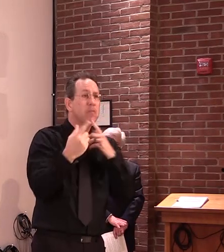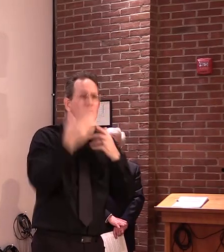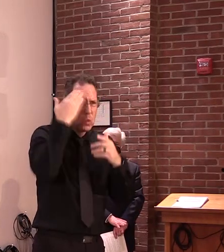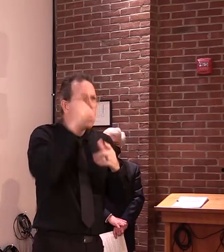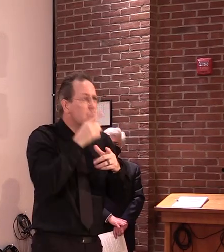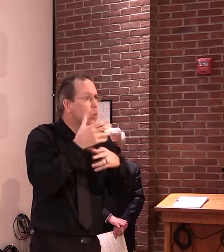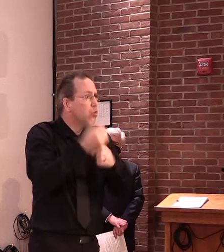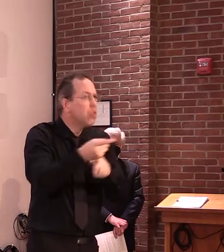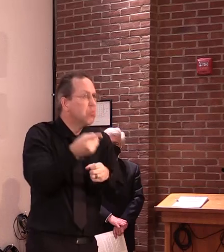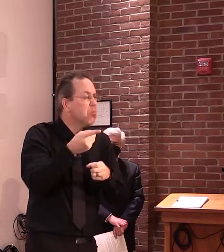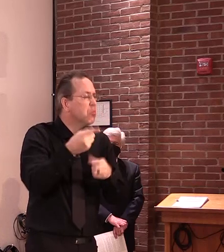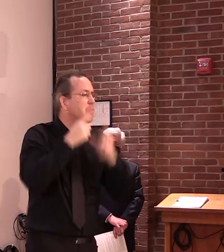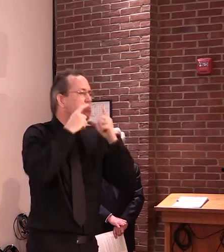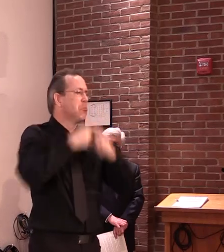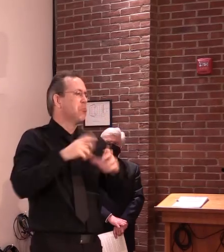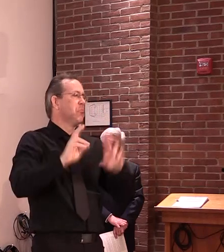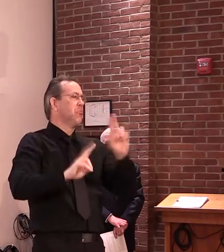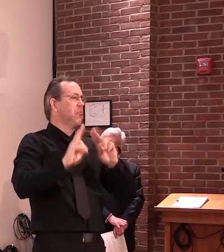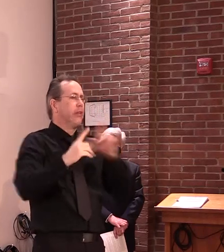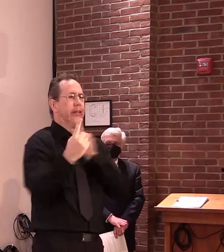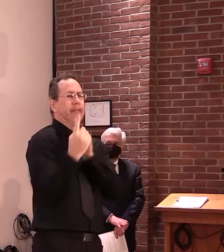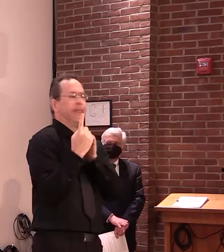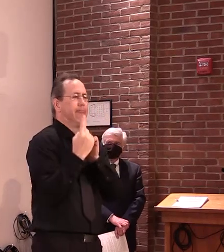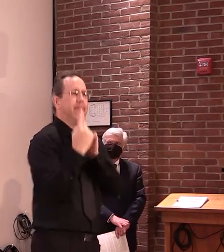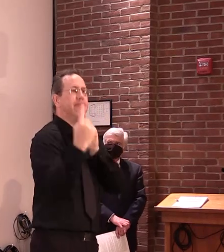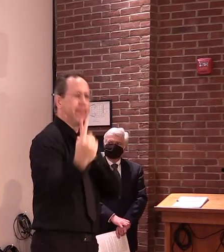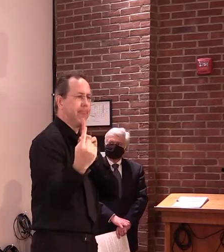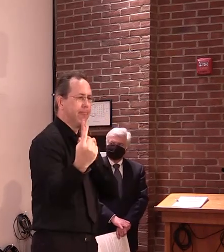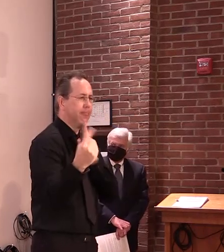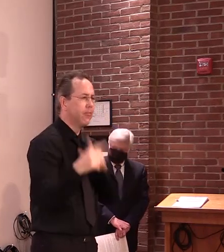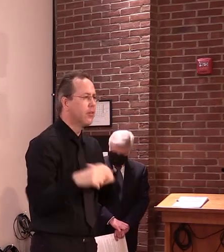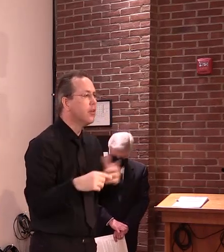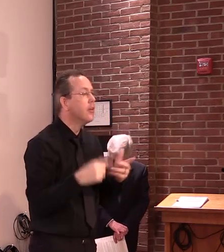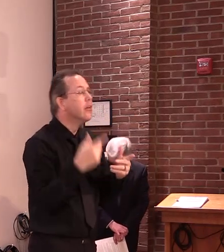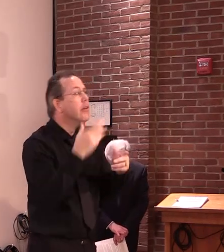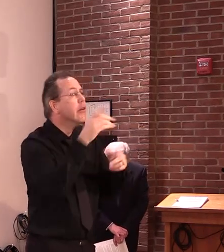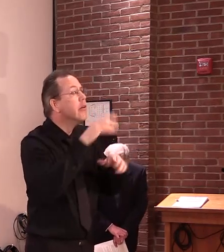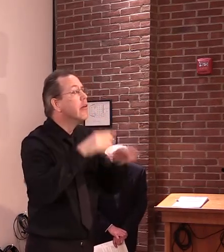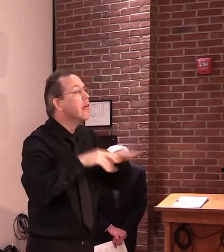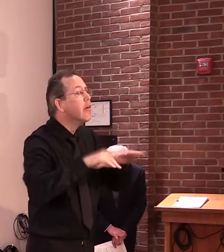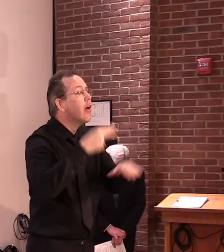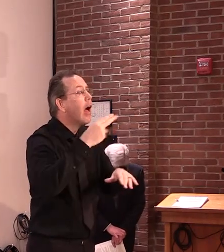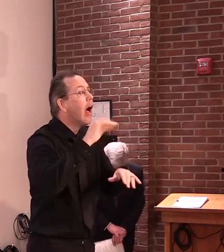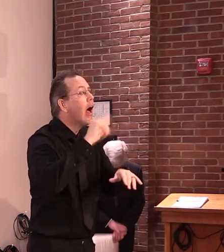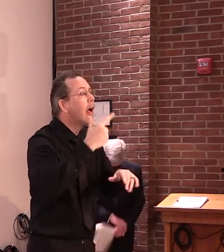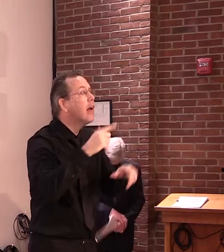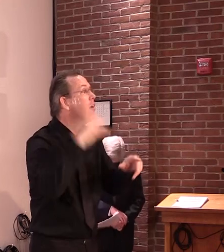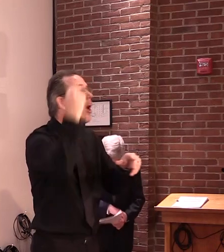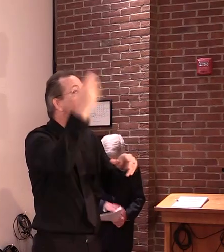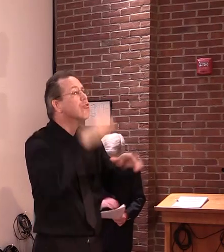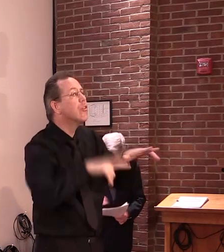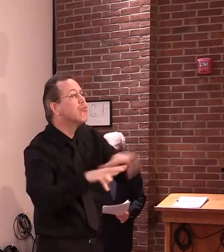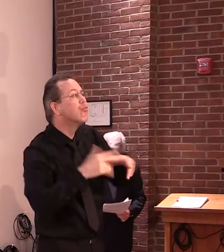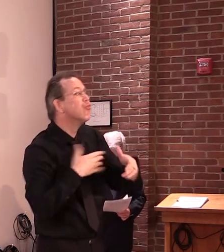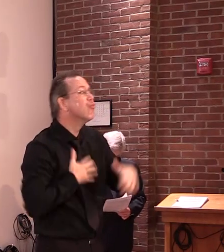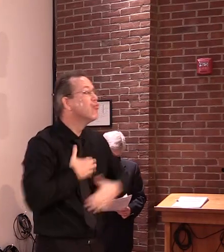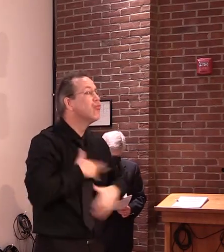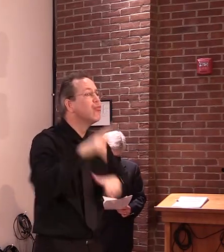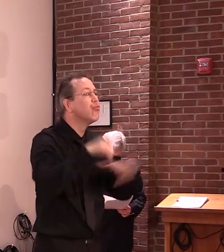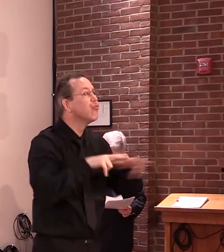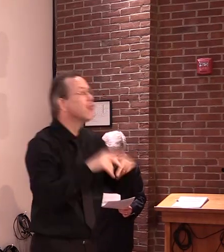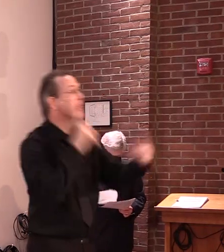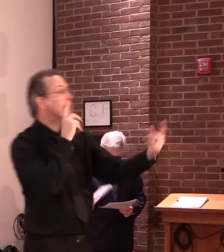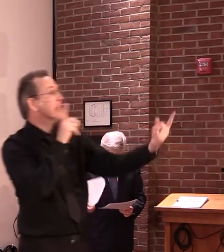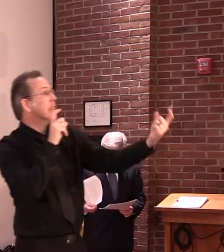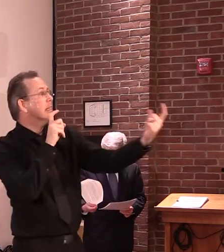We commonly get questions about people on trails and in other public settings. Just like how we pull over to make room for